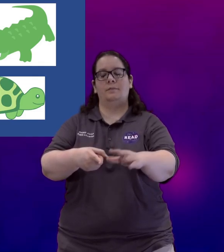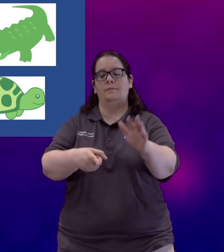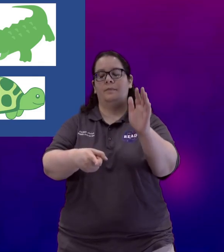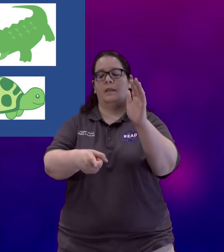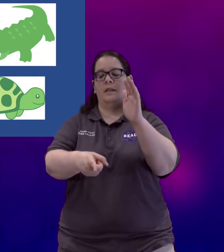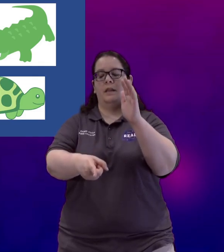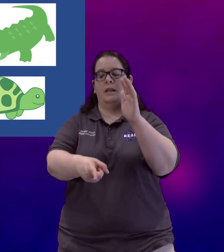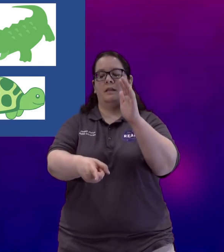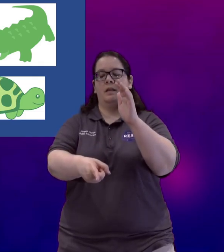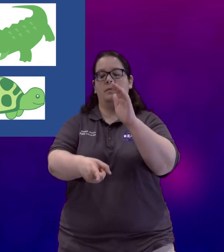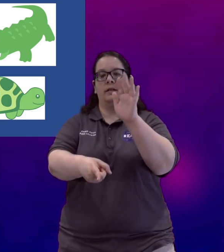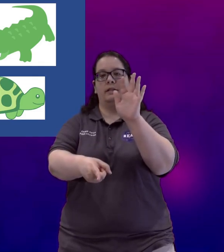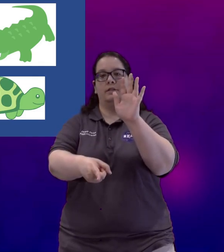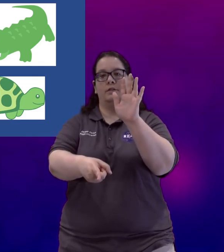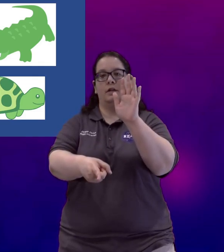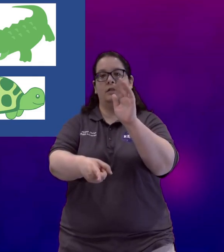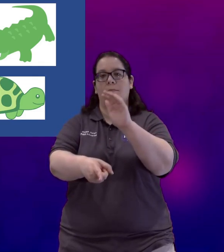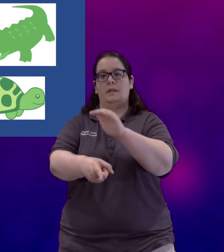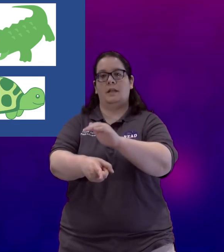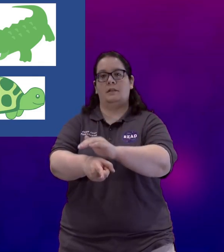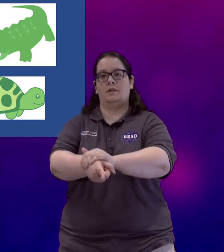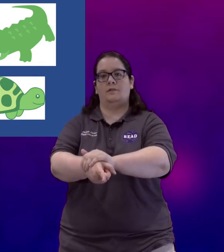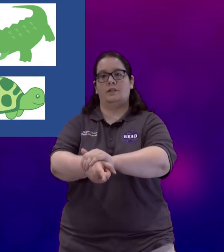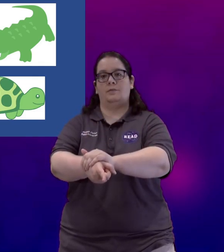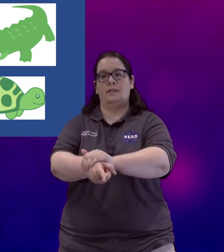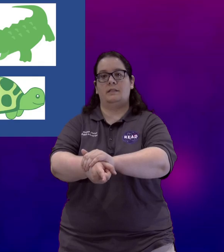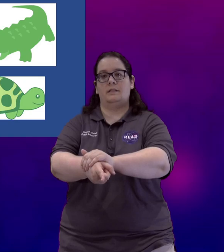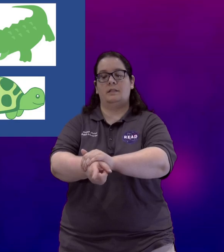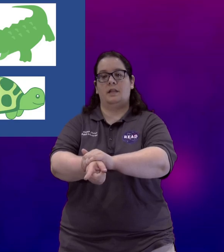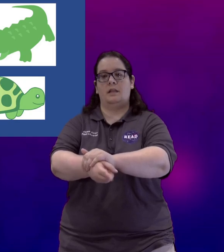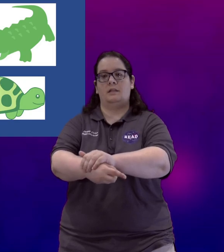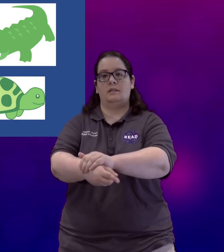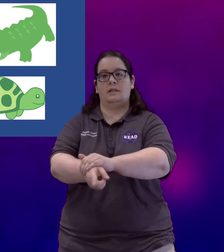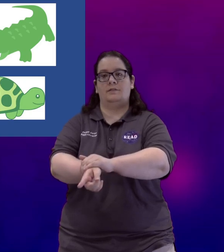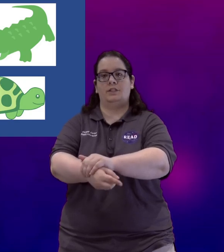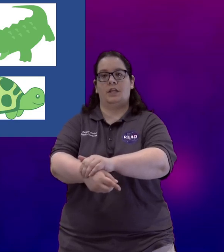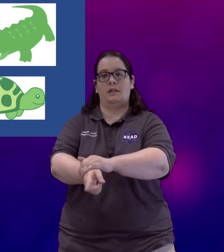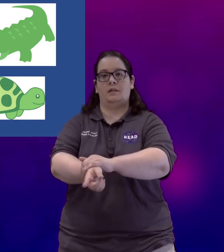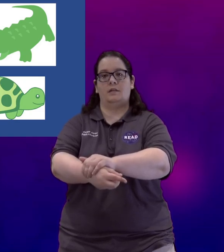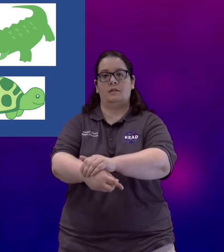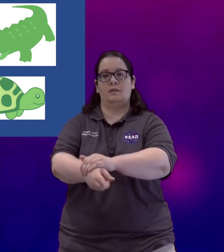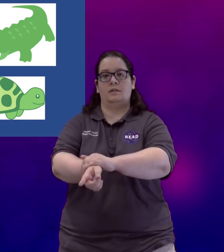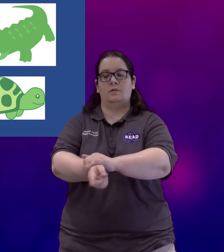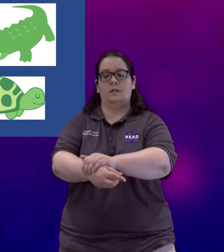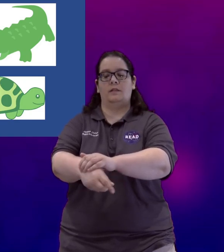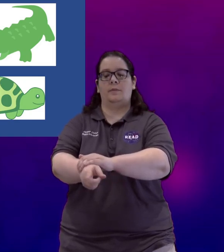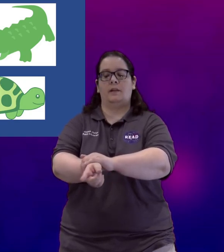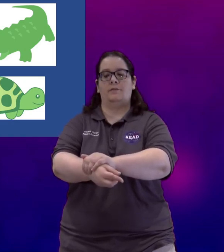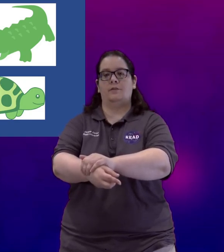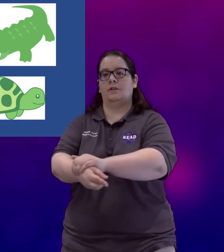and then place your non-dominant hand over your wrist and kind of shake or wiggle it back and forth